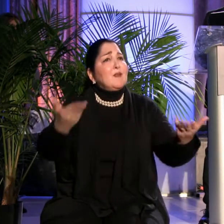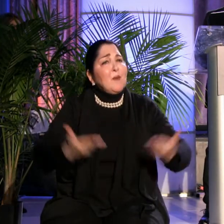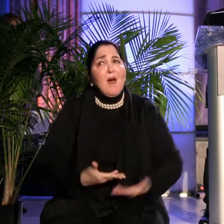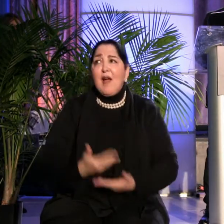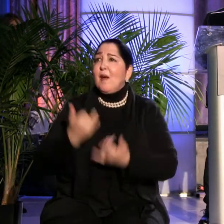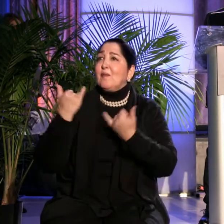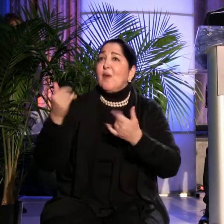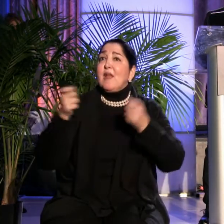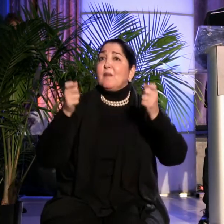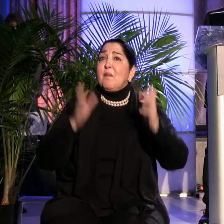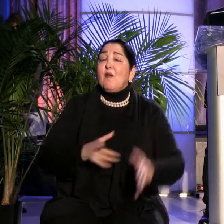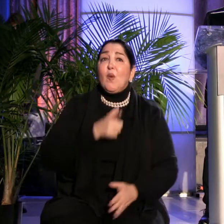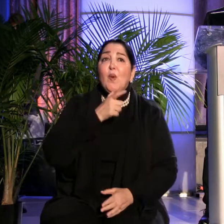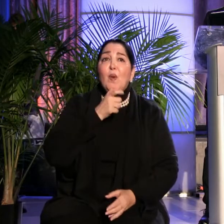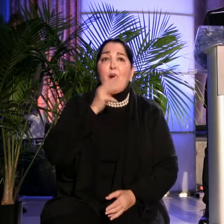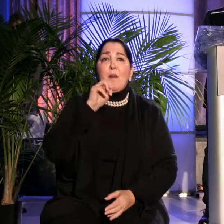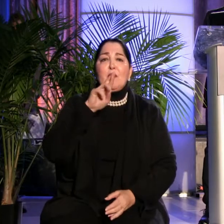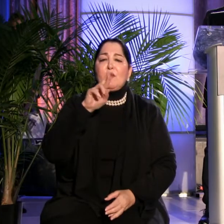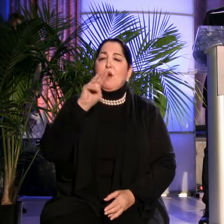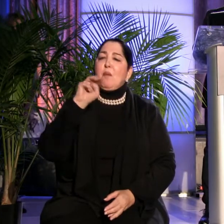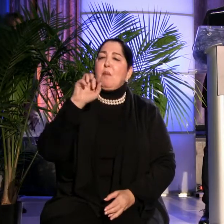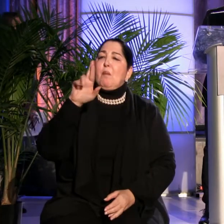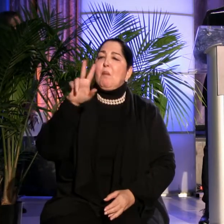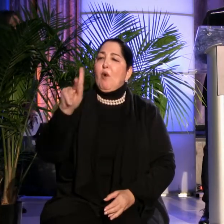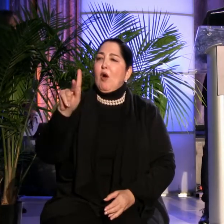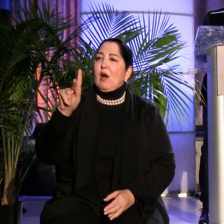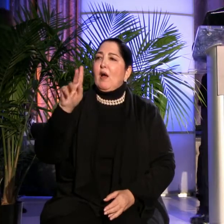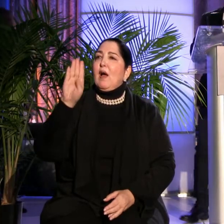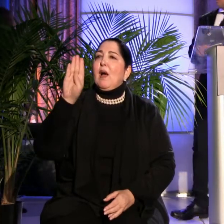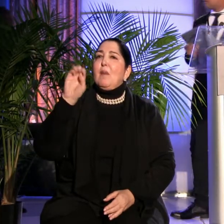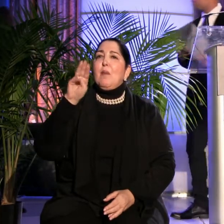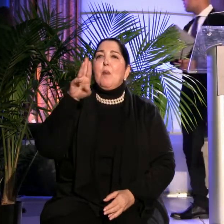today's moderator, Mr. Mark Bamuti-Joseph.